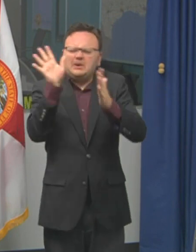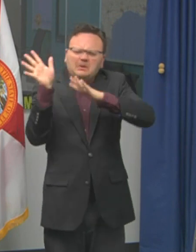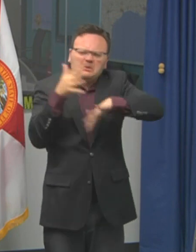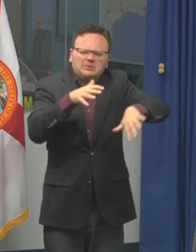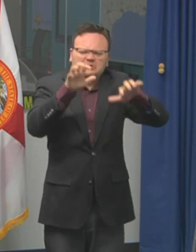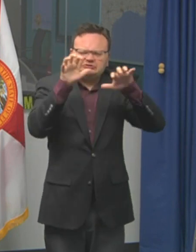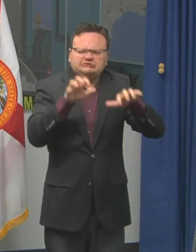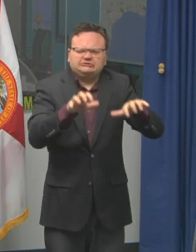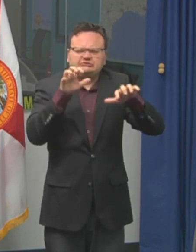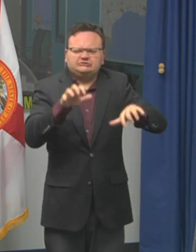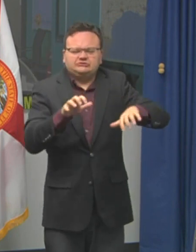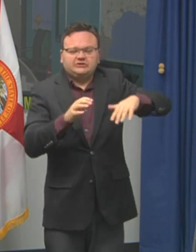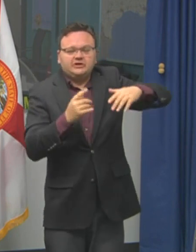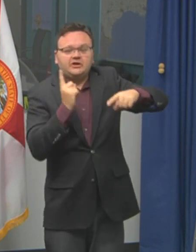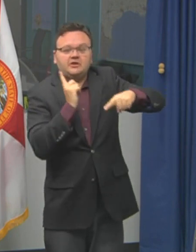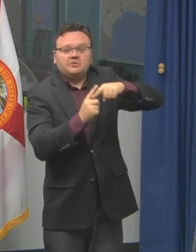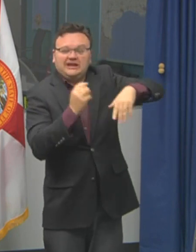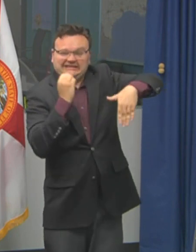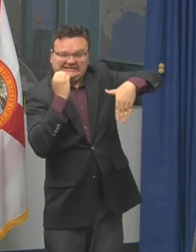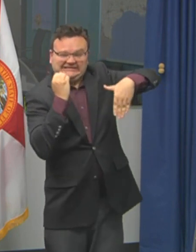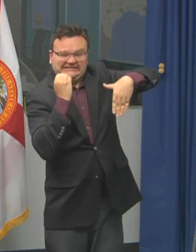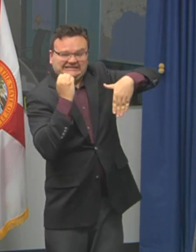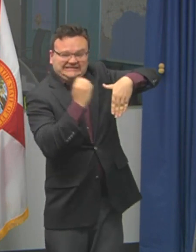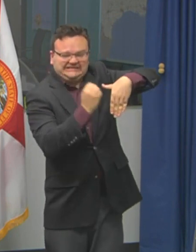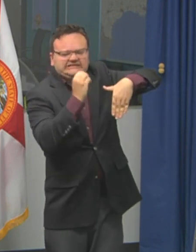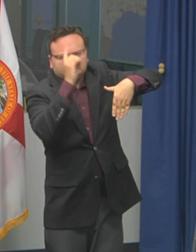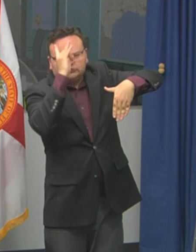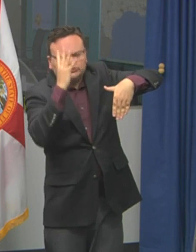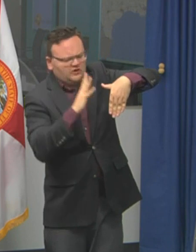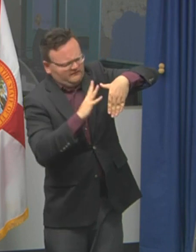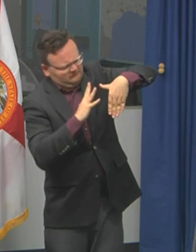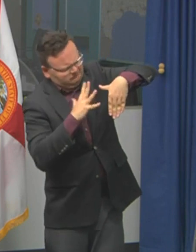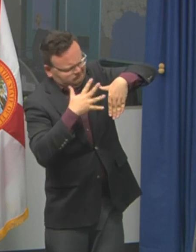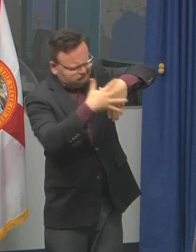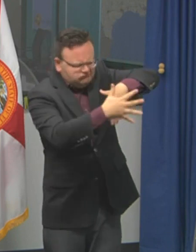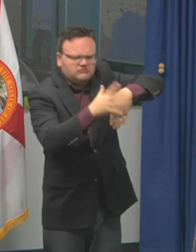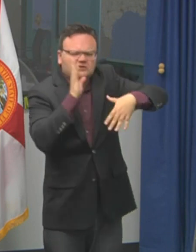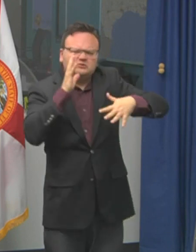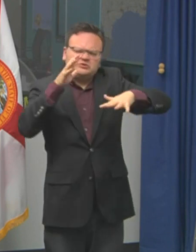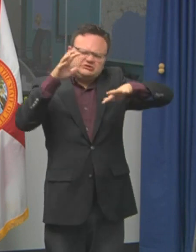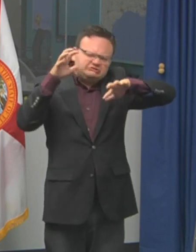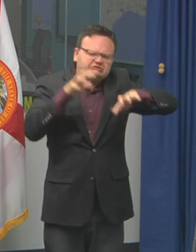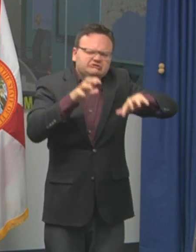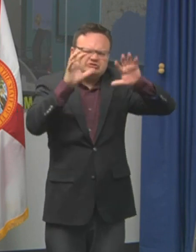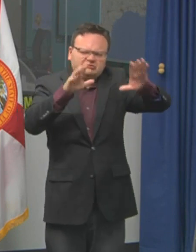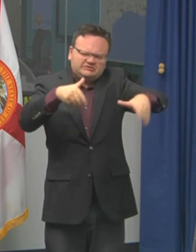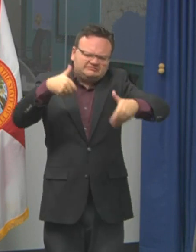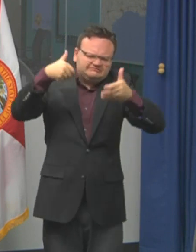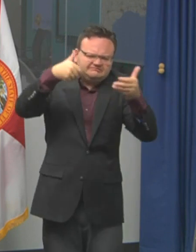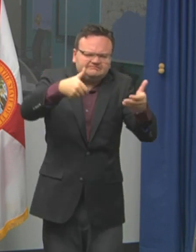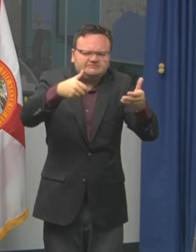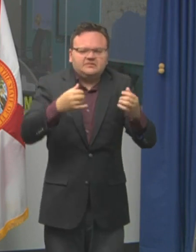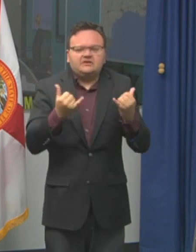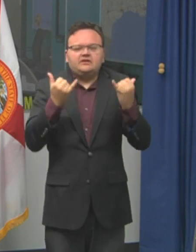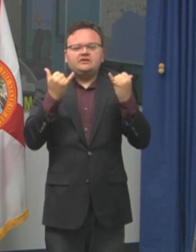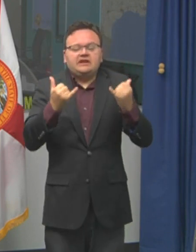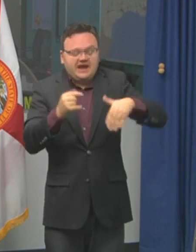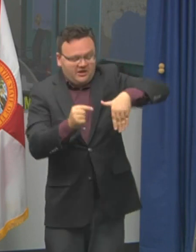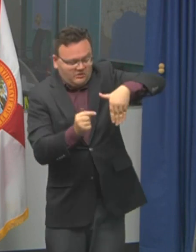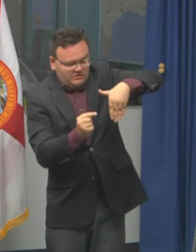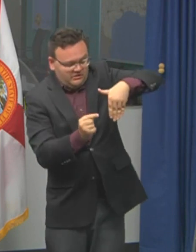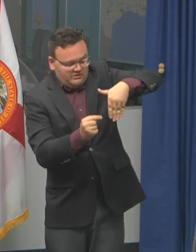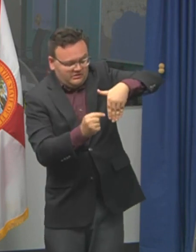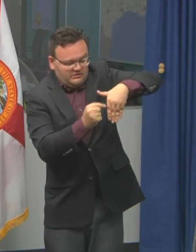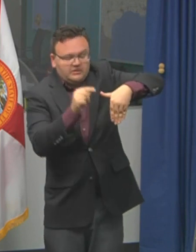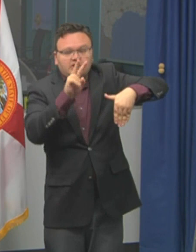rainfall is going to be east of the center of the storm. And right now there are tropical storm warnings for 22 counties along Florida's west